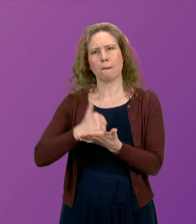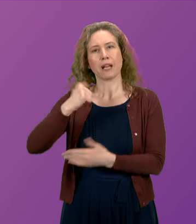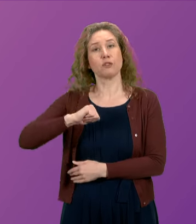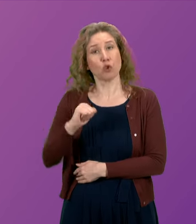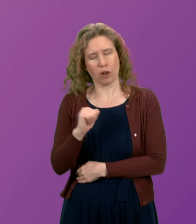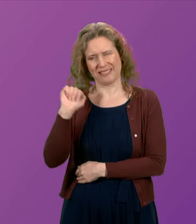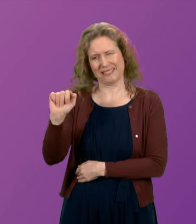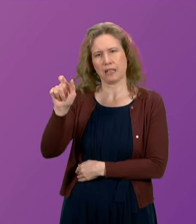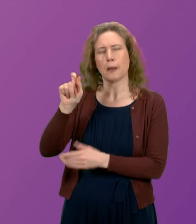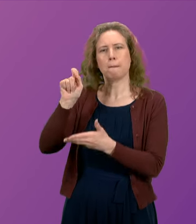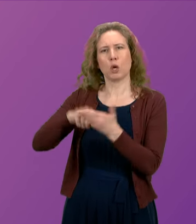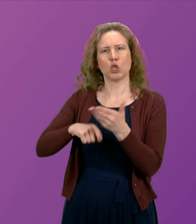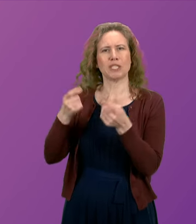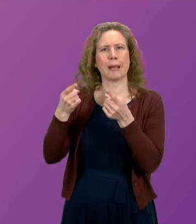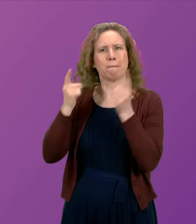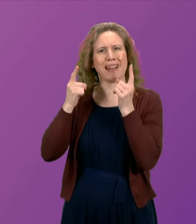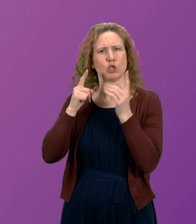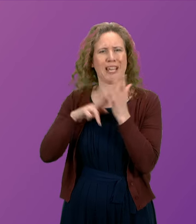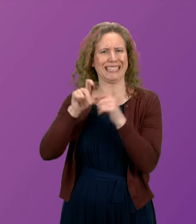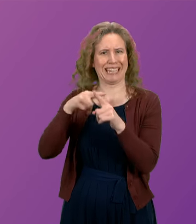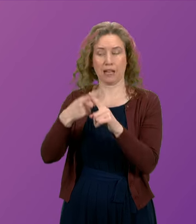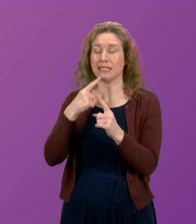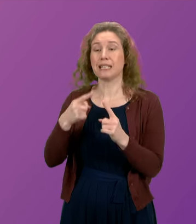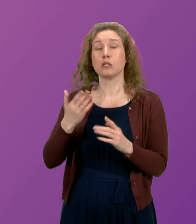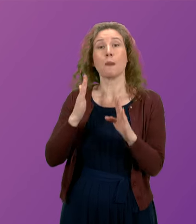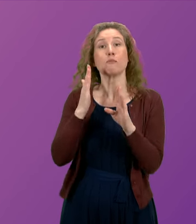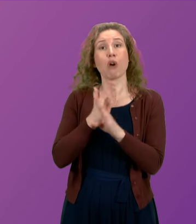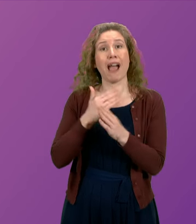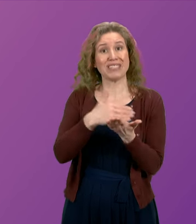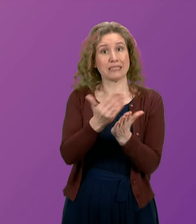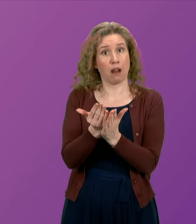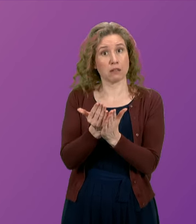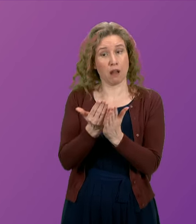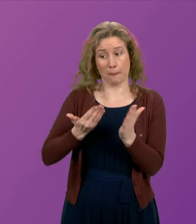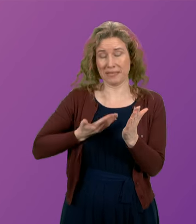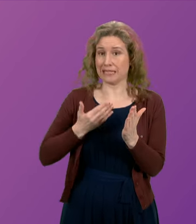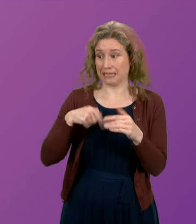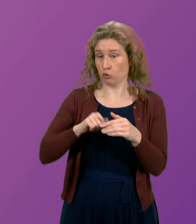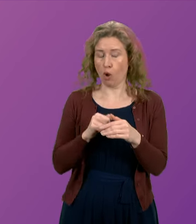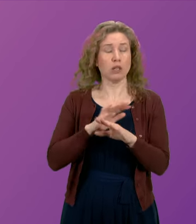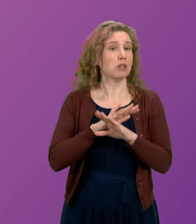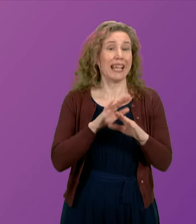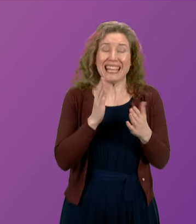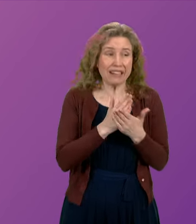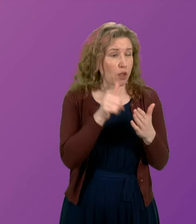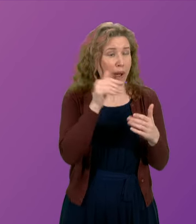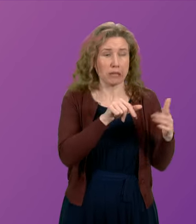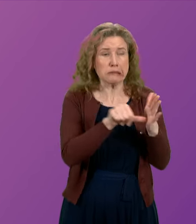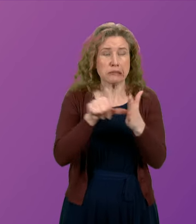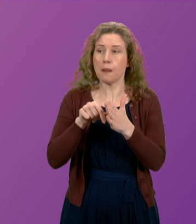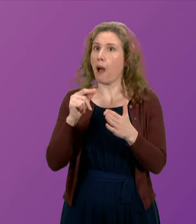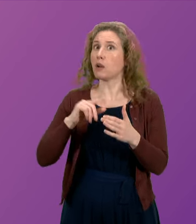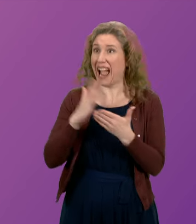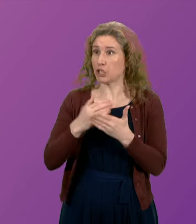Purchasing Managers Index which showed that private sector business activity growth in Scotland notwithstanding these challenges was second